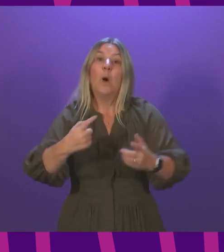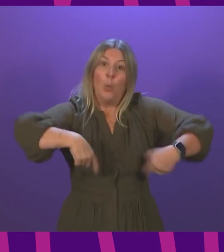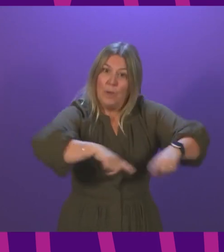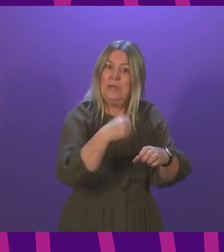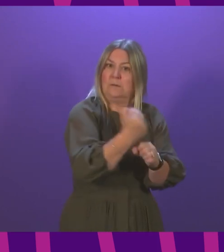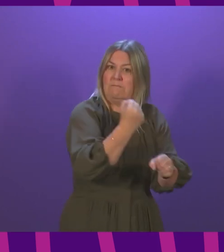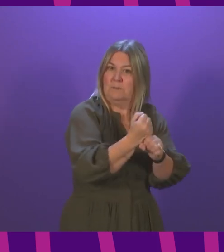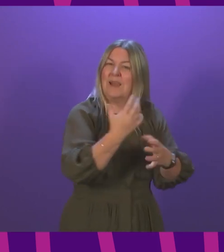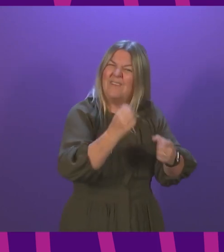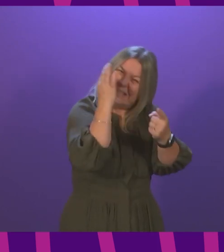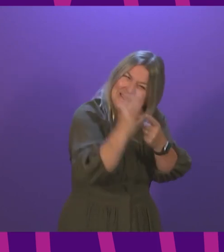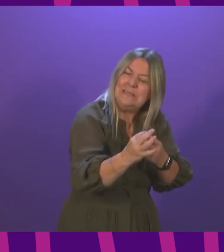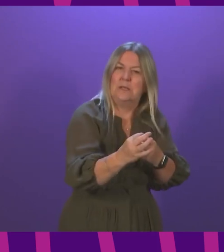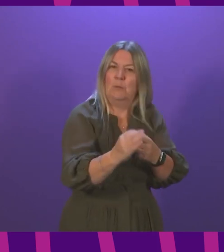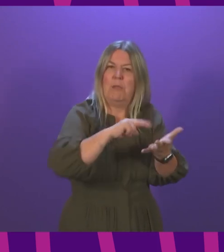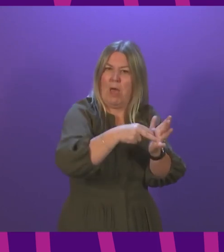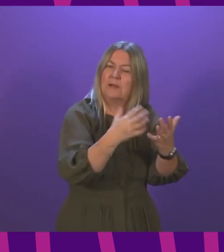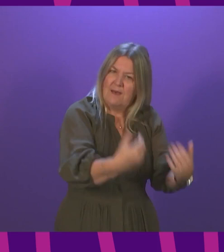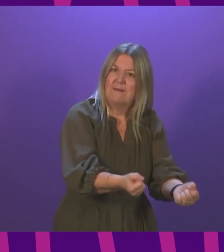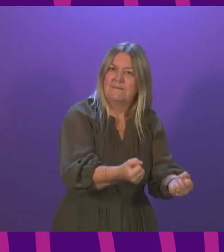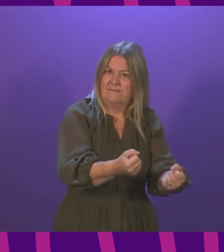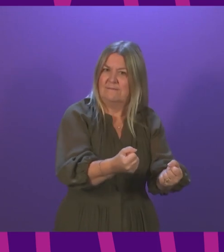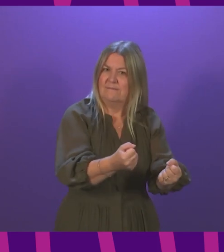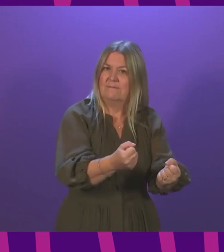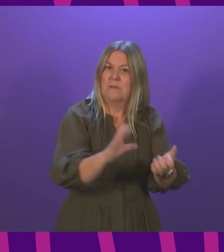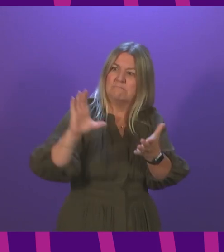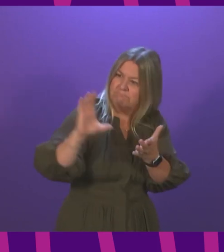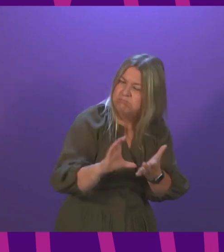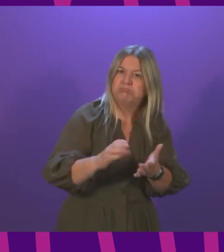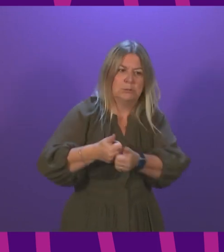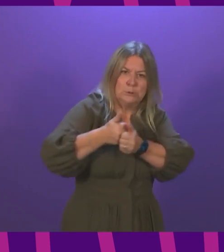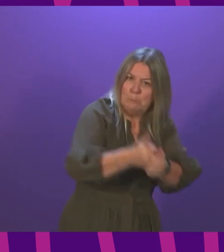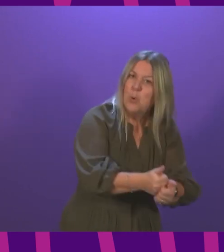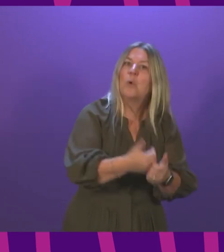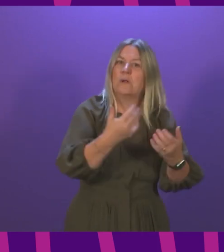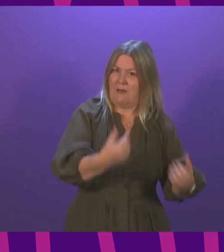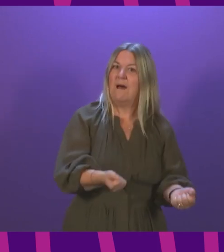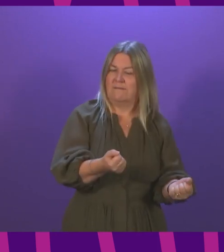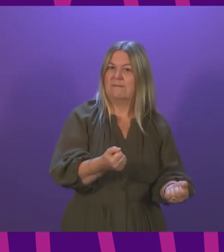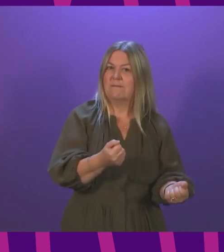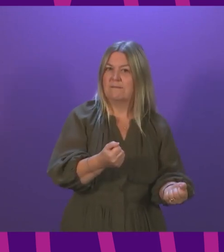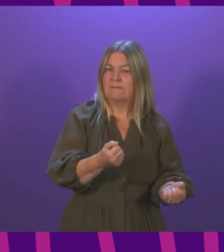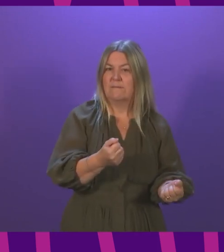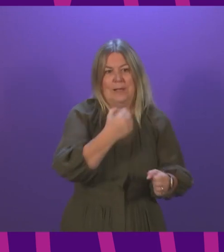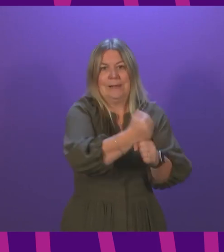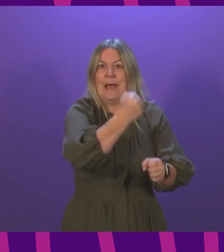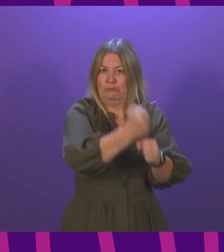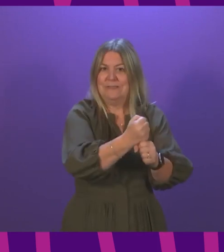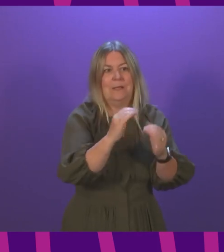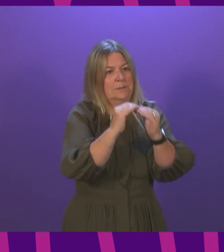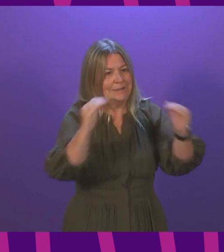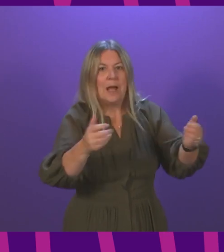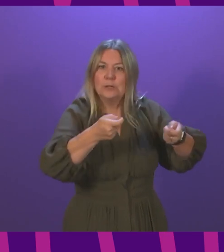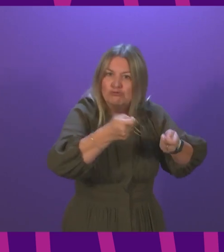plan of action backed by significant additional resources that has as its heart guaranteed standards of